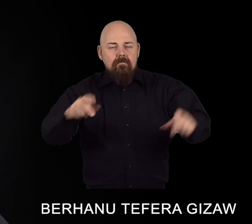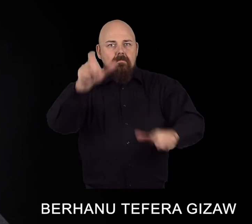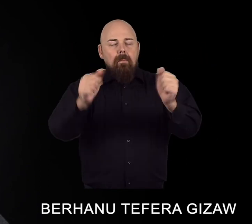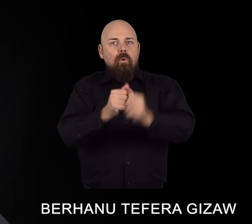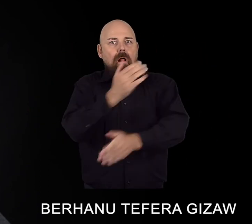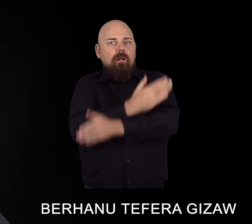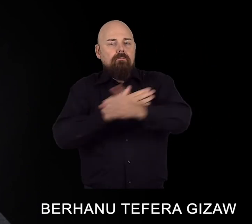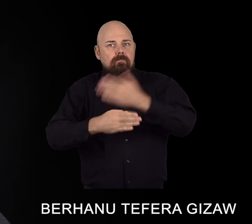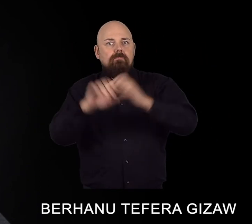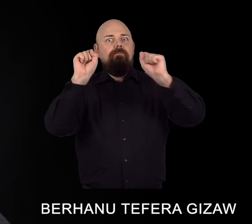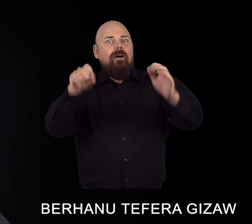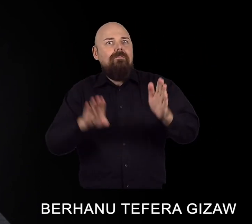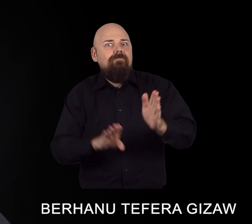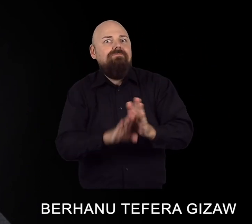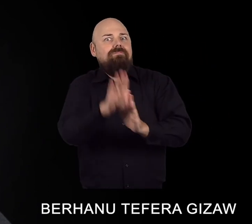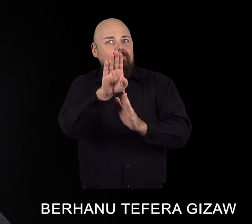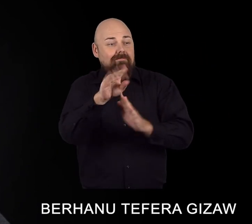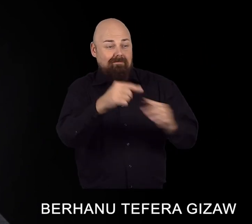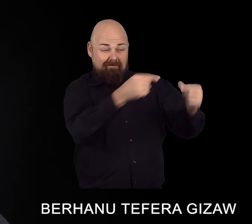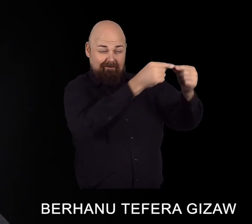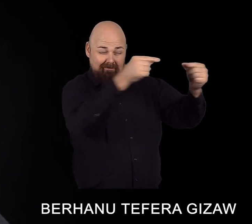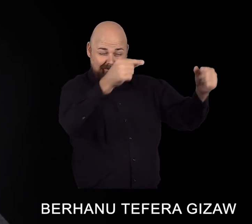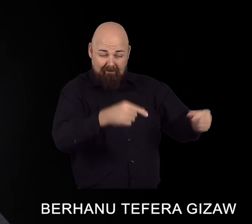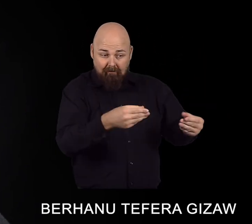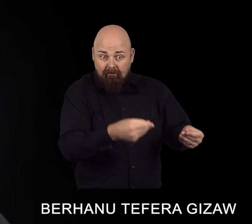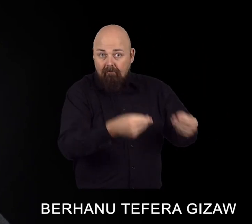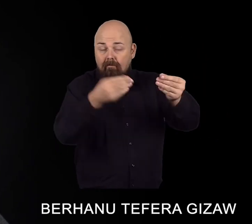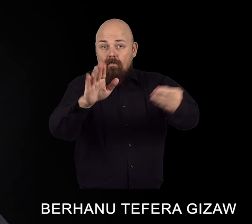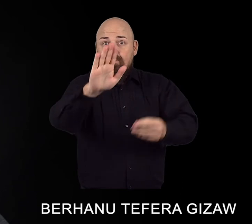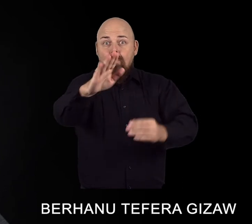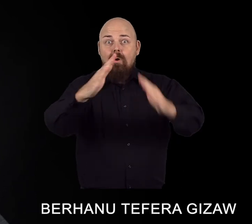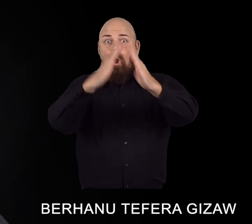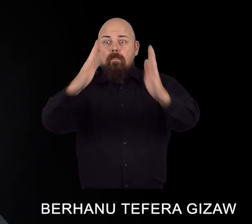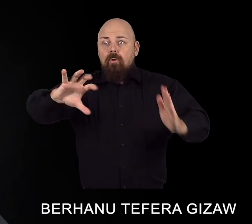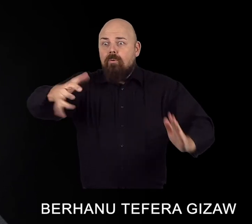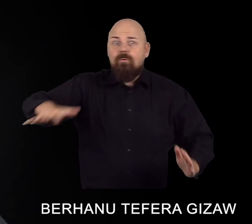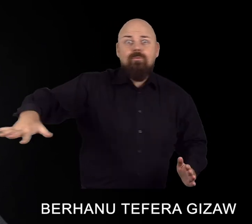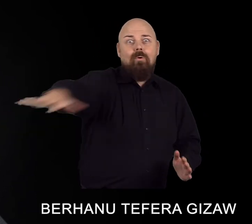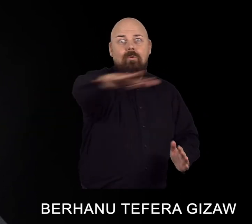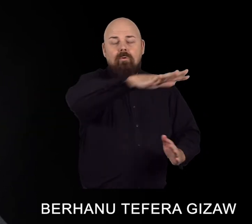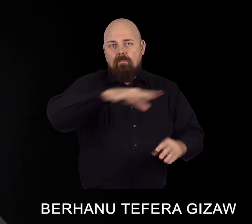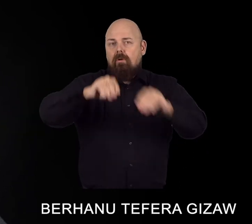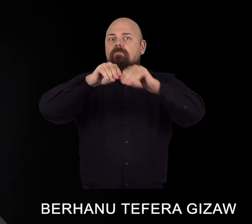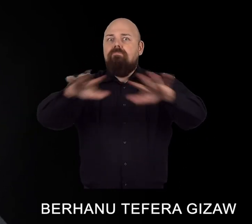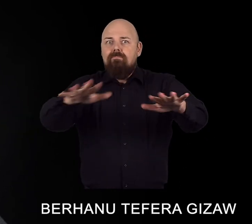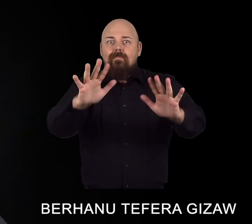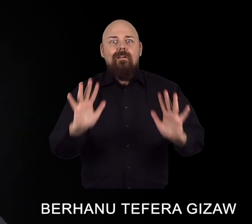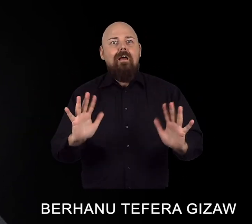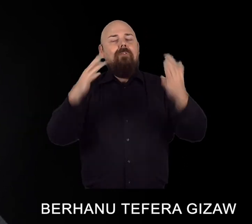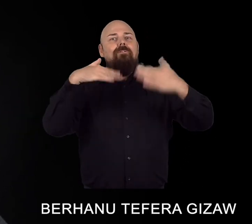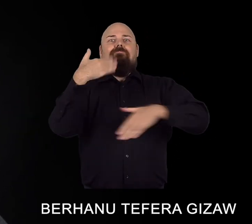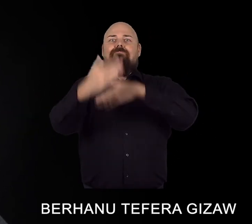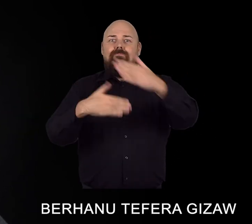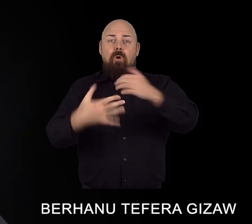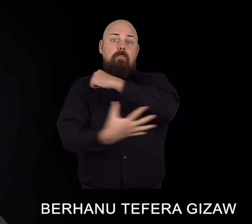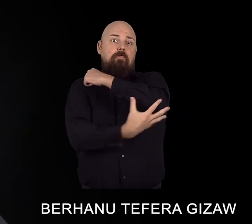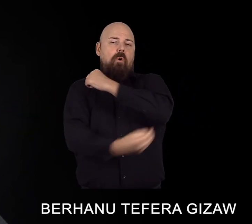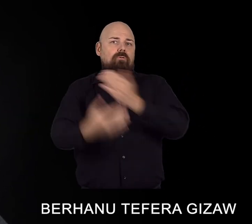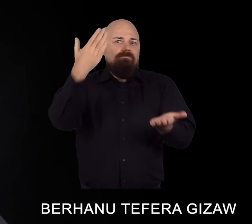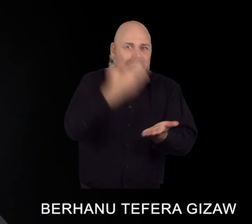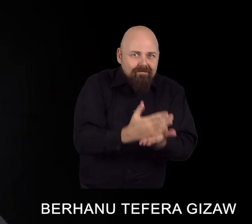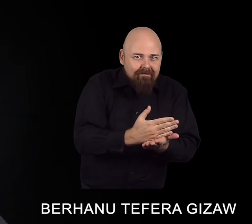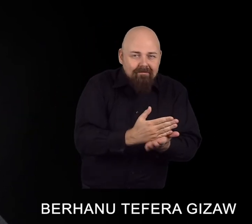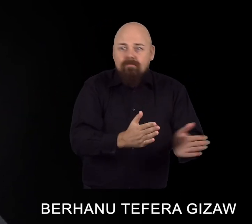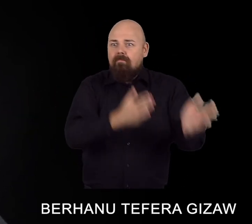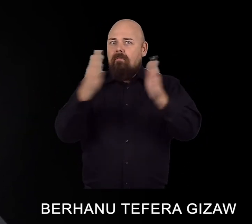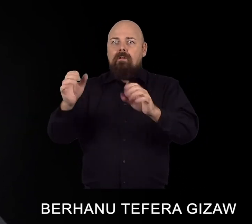with disabilities through a development lens worldwide. The SDGs are realised in your country if all persons with disabilities are